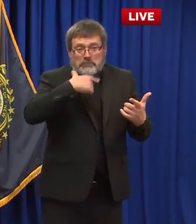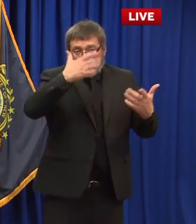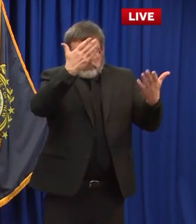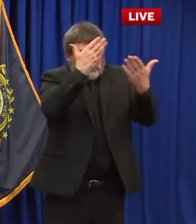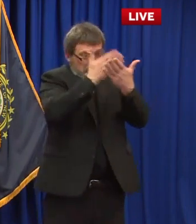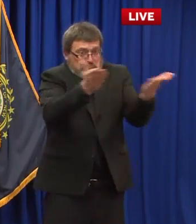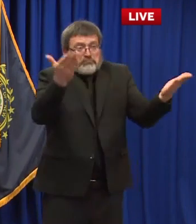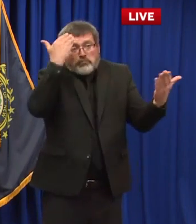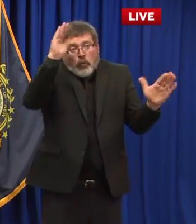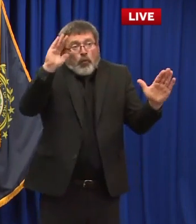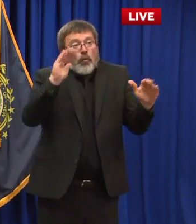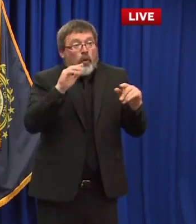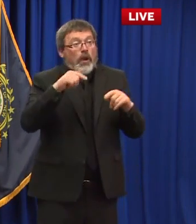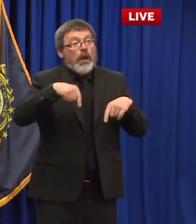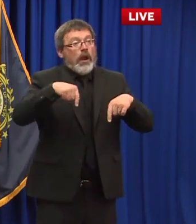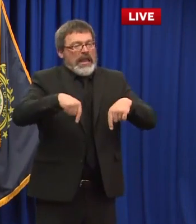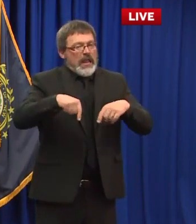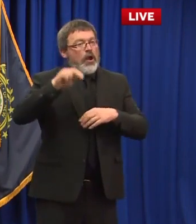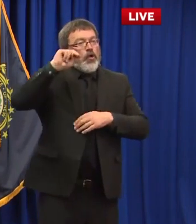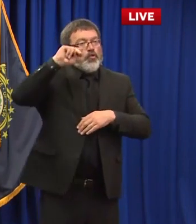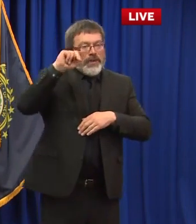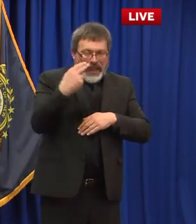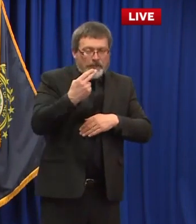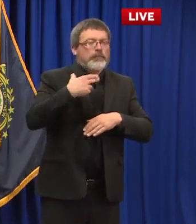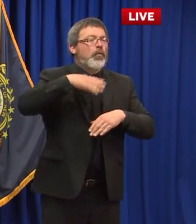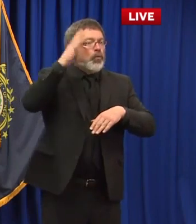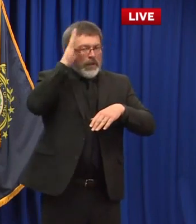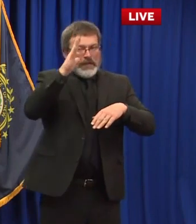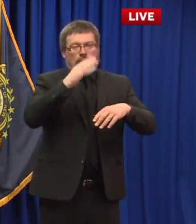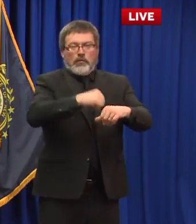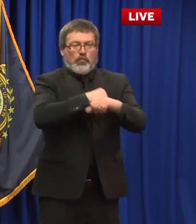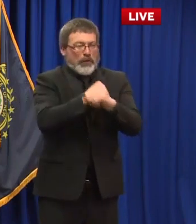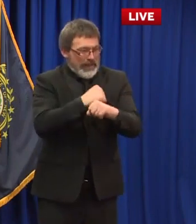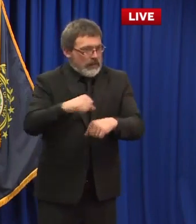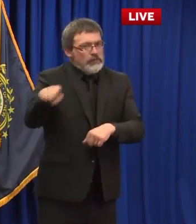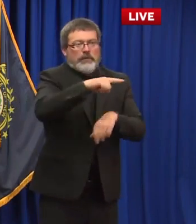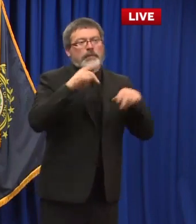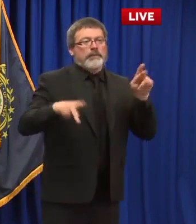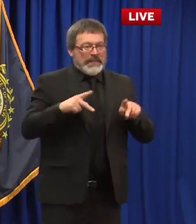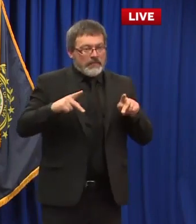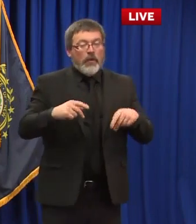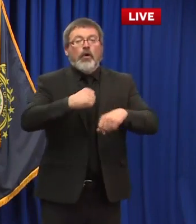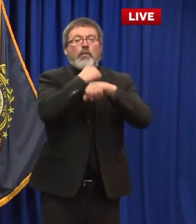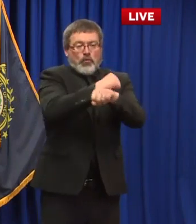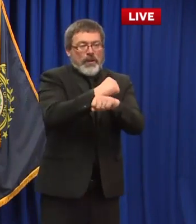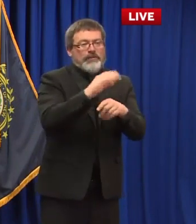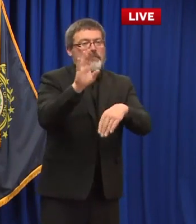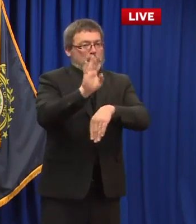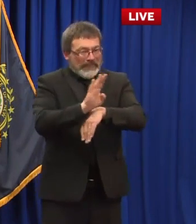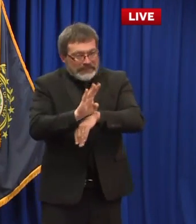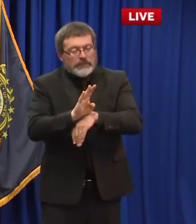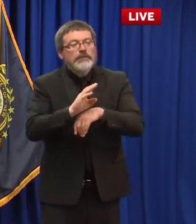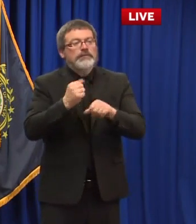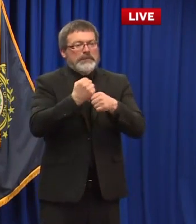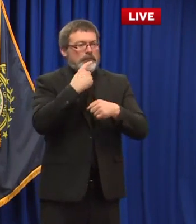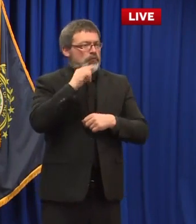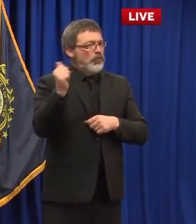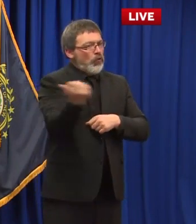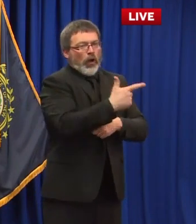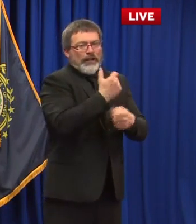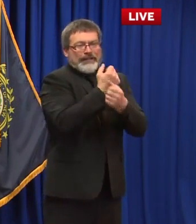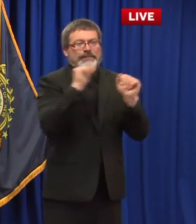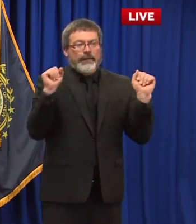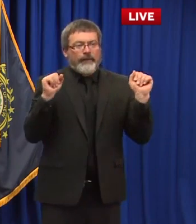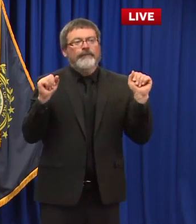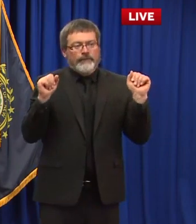protecting our citizens and and and the lives um of individuals here the businesses here whatever it might be but um it's been a lot you're right you're absolutely right there's been a